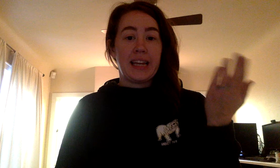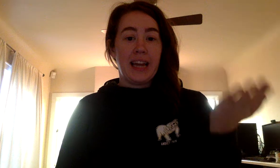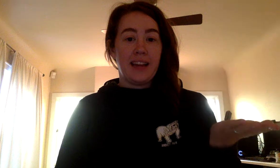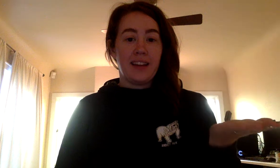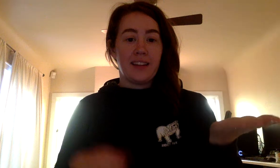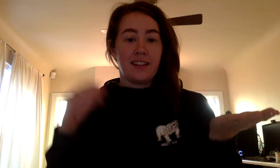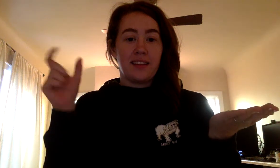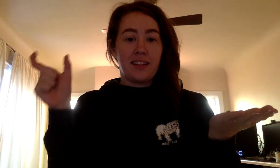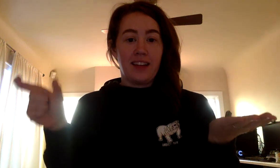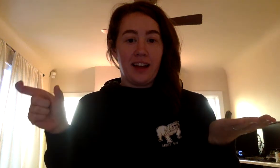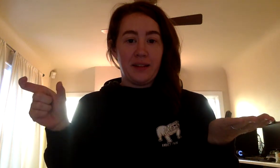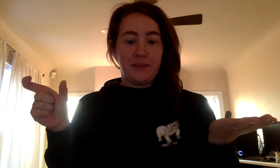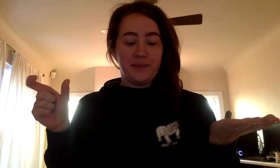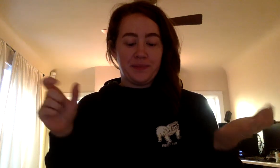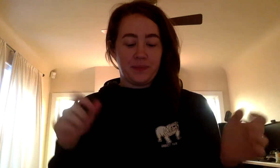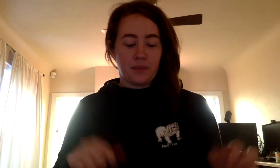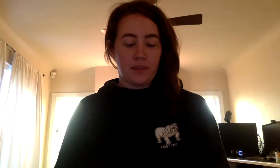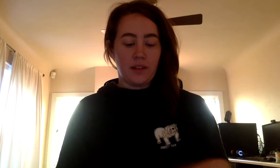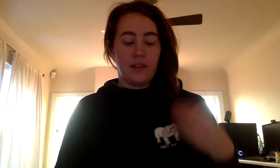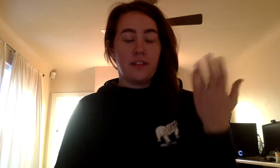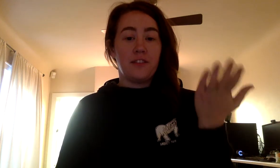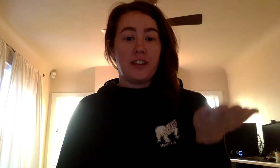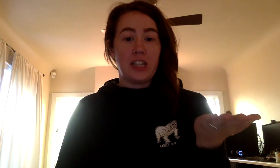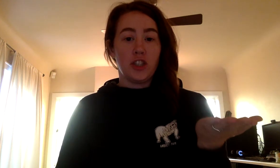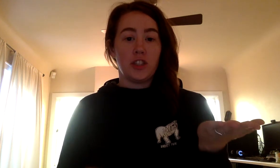Ake, k. Fish.